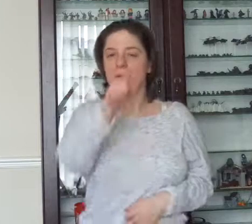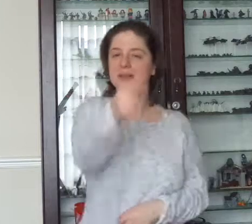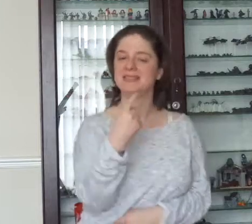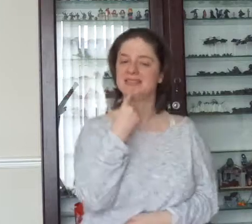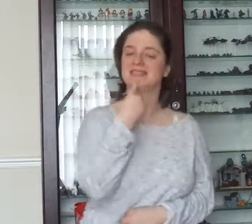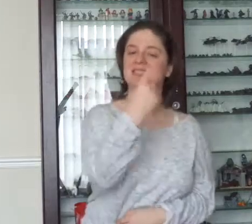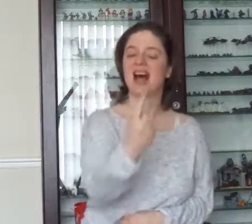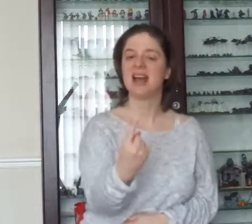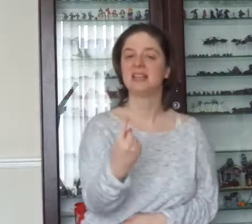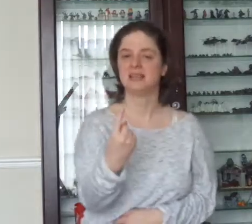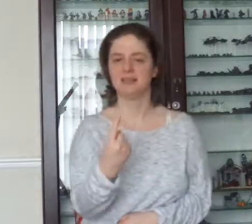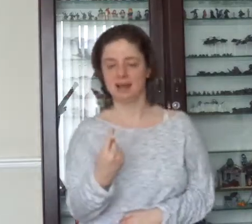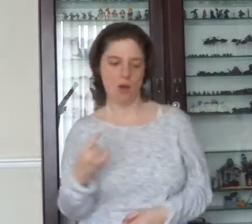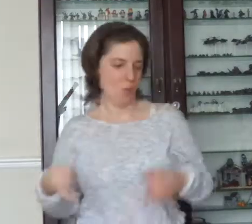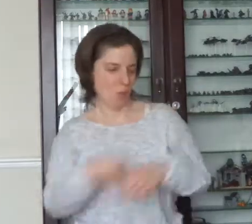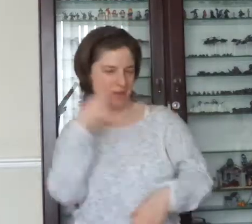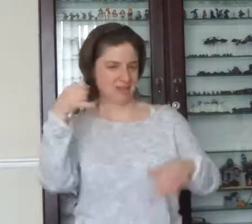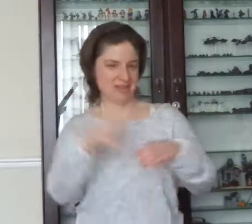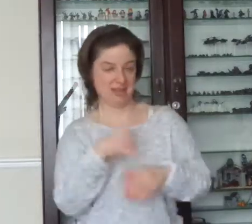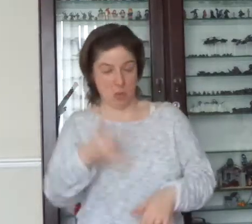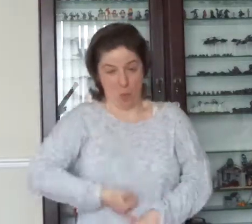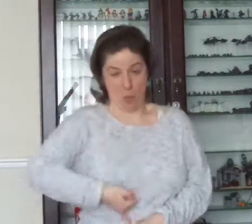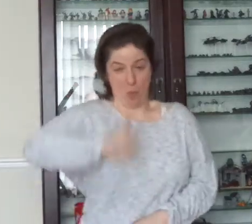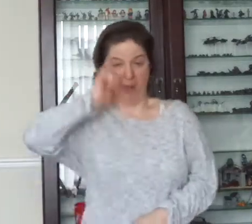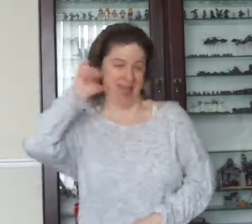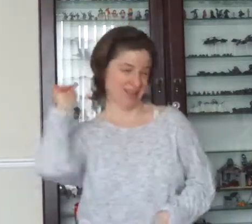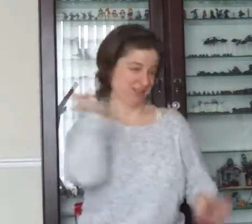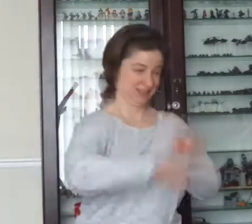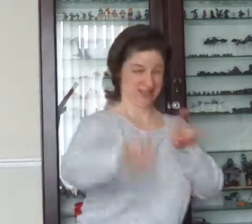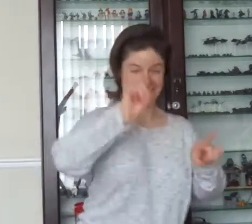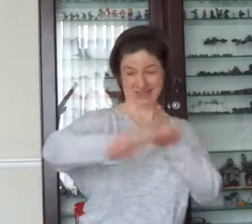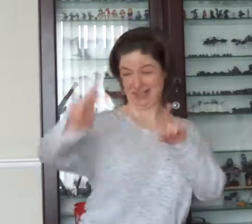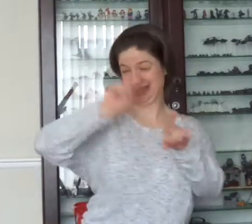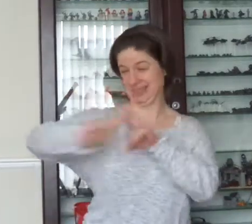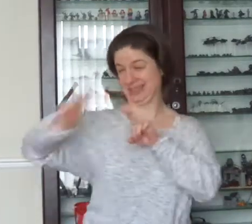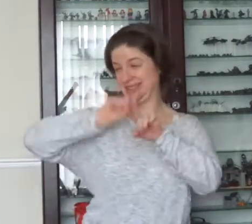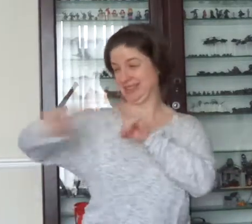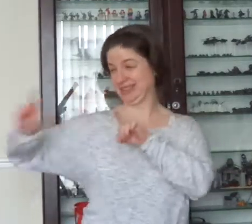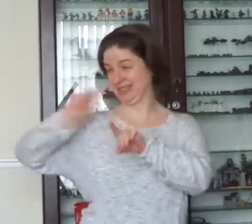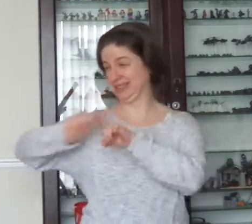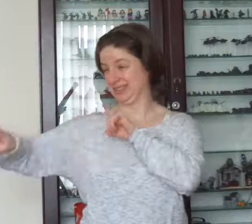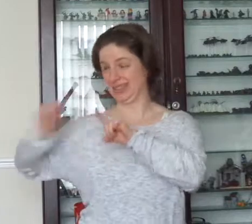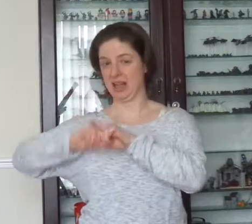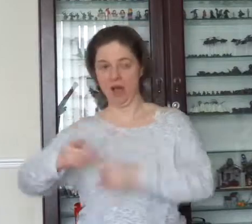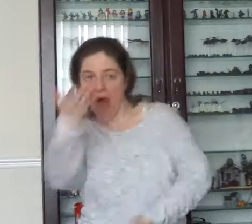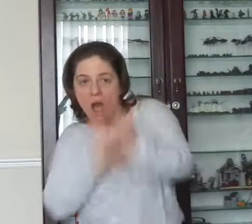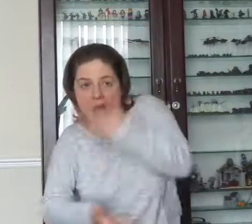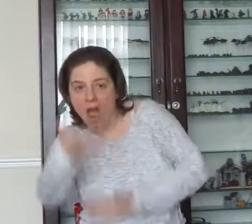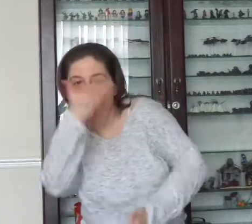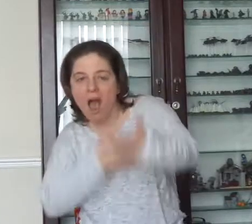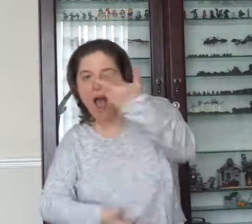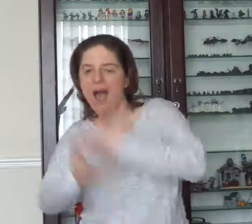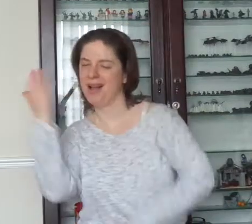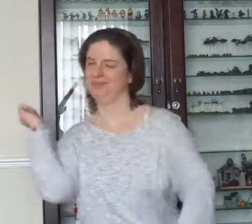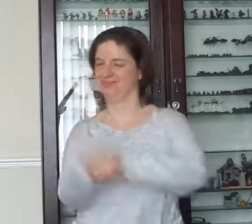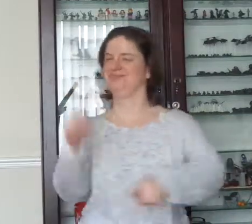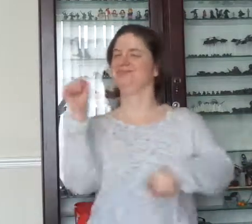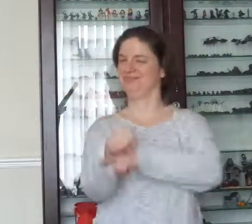I have whiskeys, and the wines are the best, and the words that you told me were only ingest,